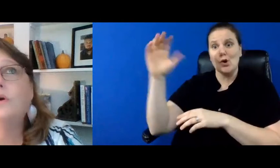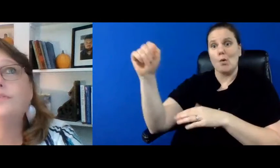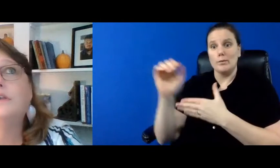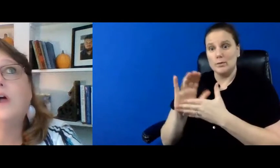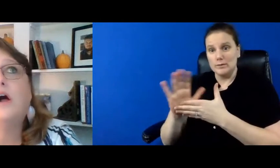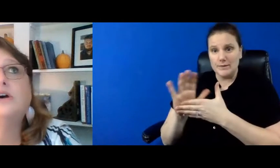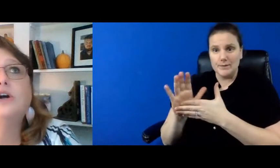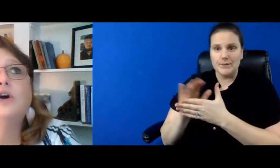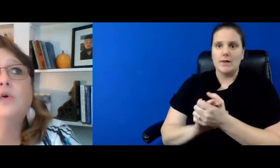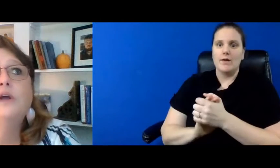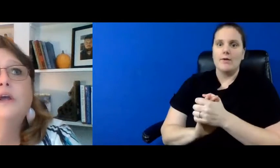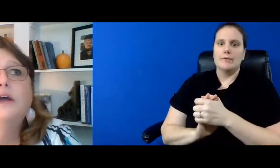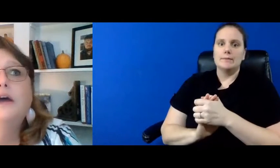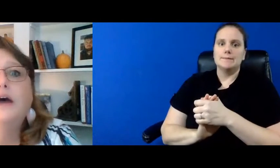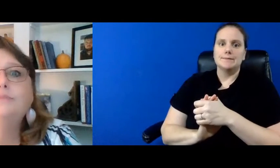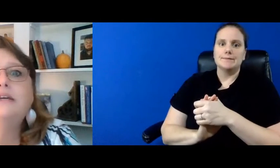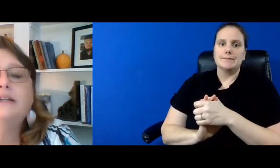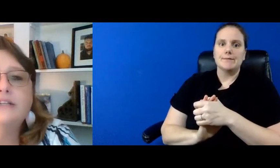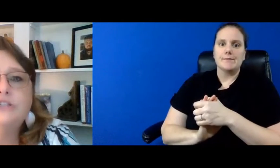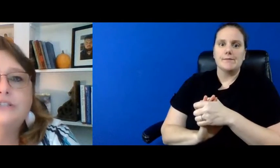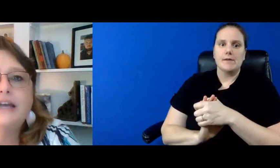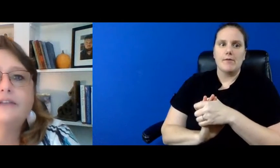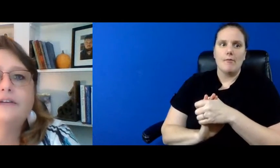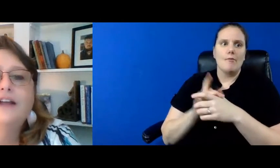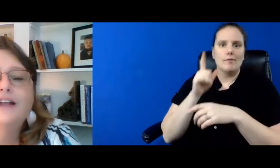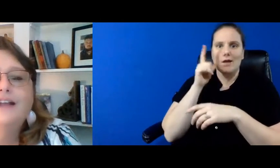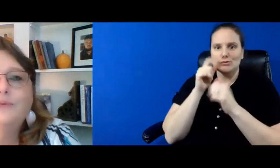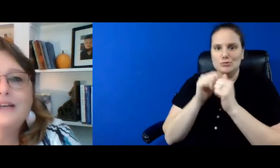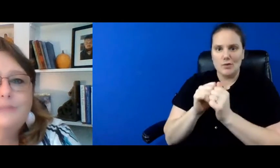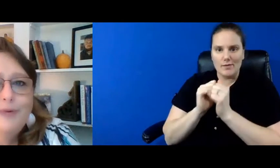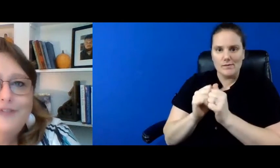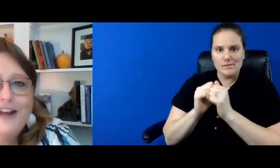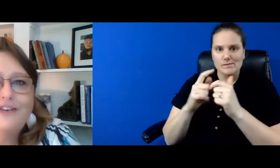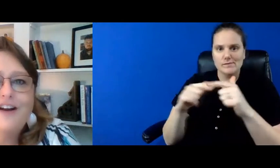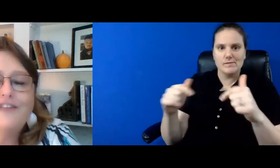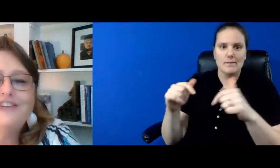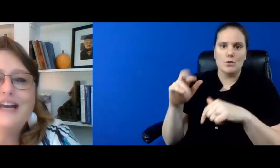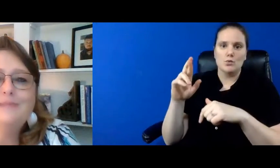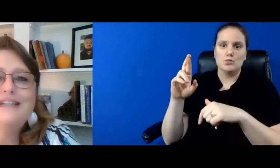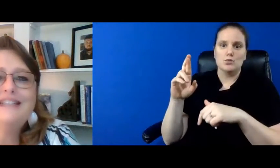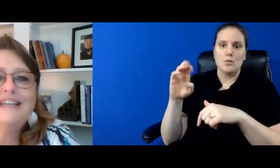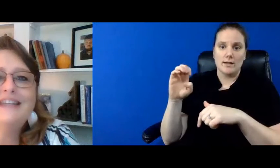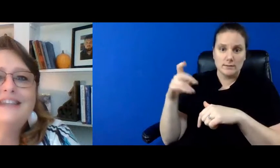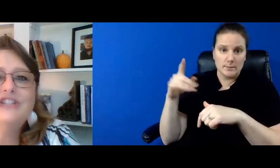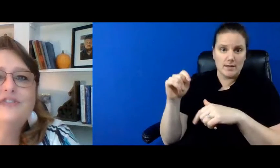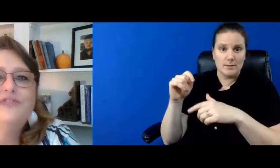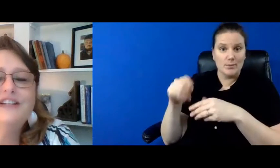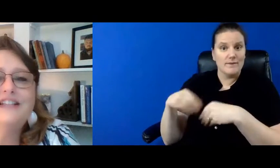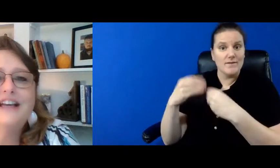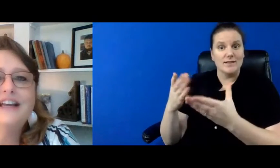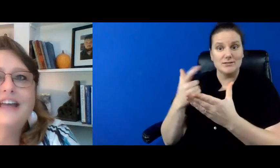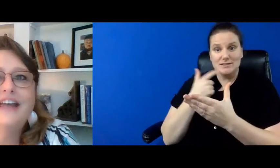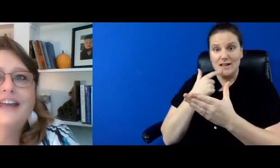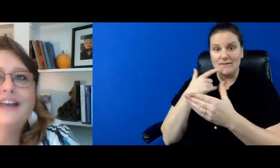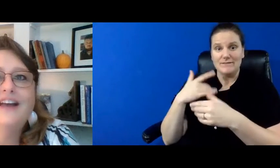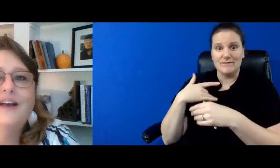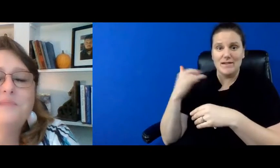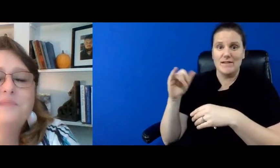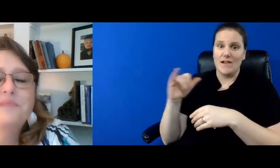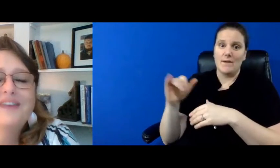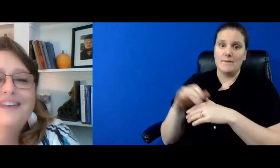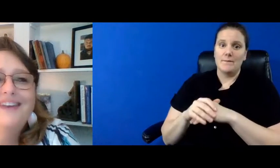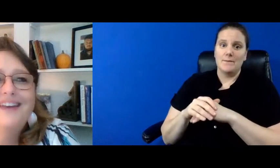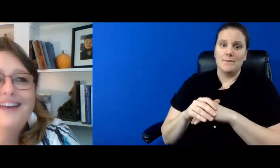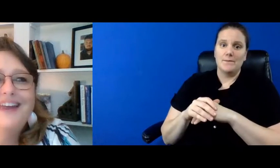or they'll all go to lunch together the respite provider oftentimes has said that she feels like a